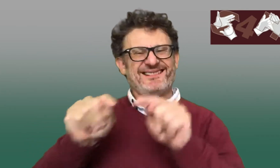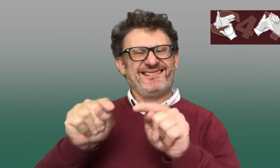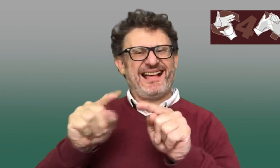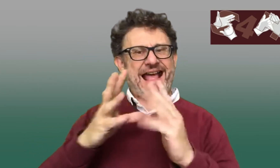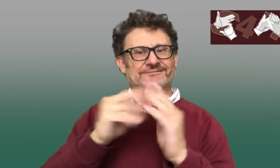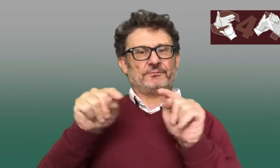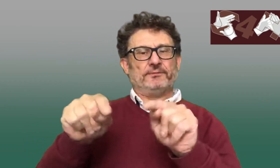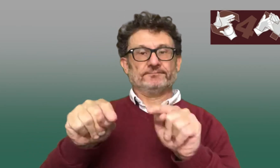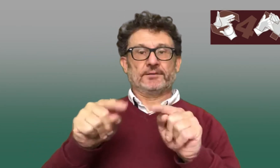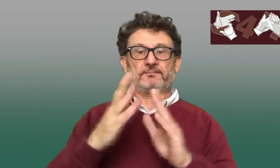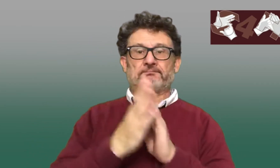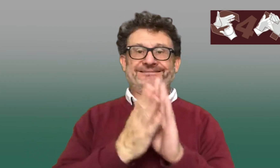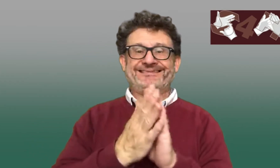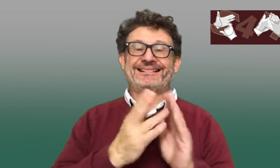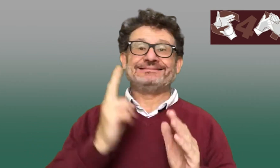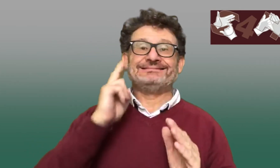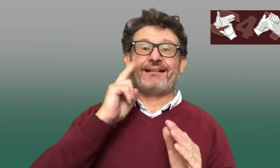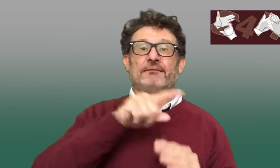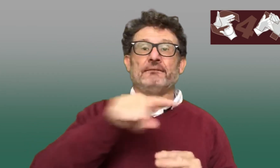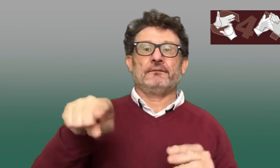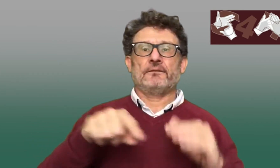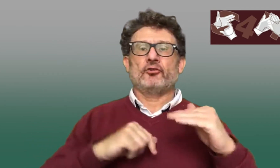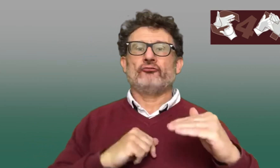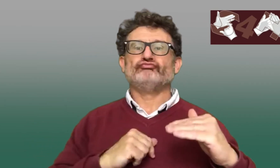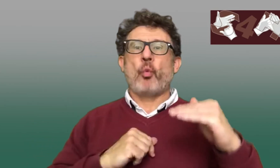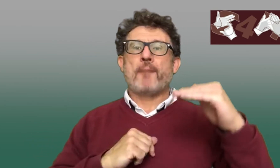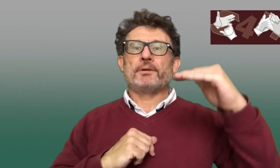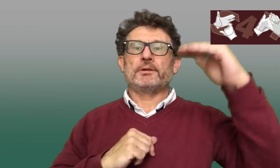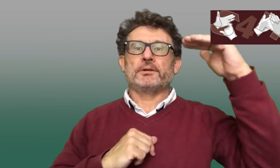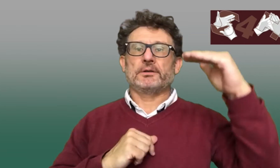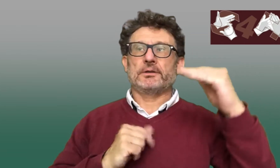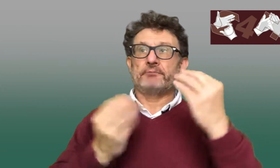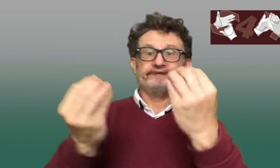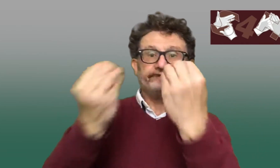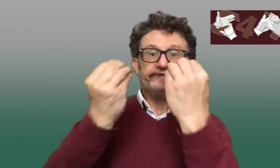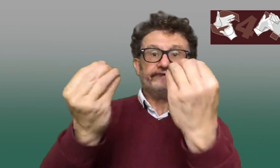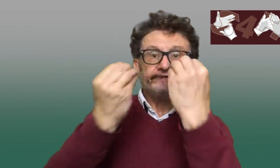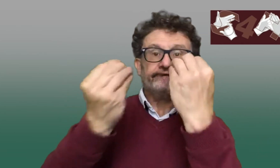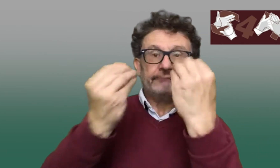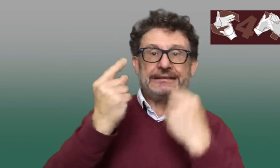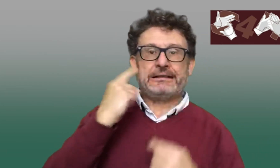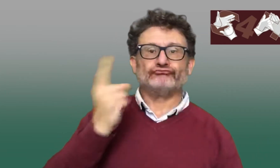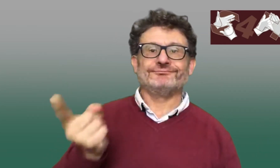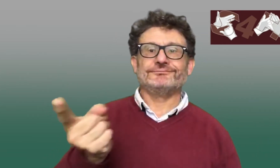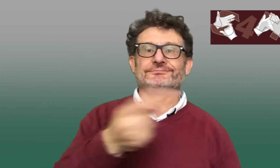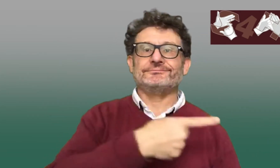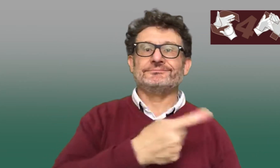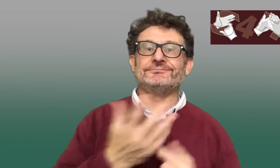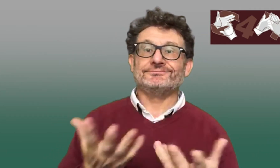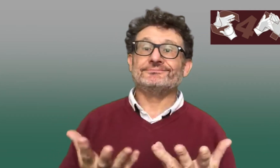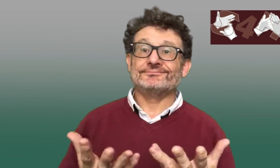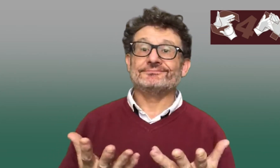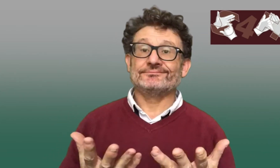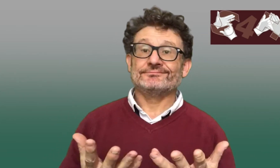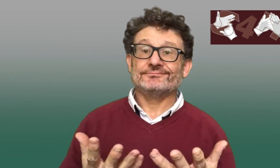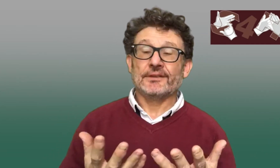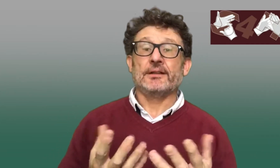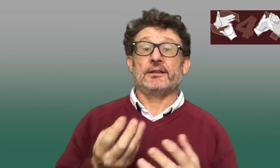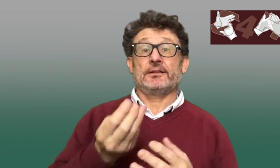learn through lip reading. And as those children grew up, the education that they received was through hearing people.